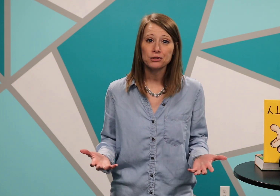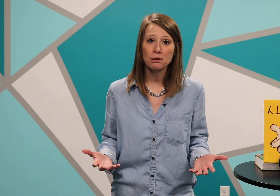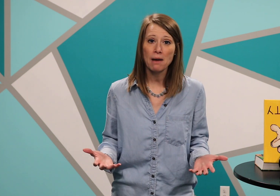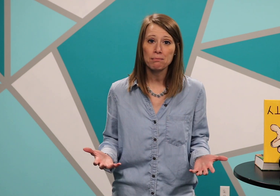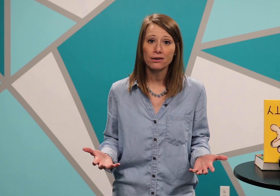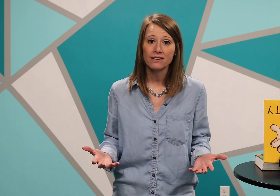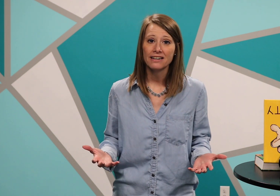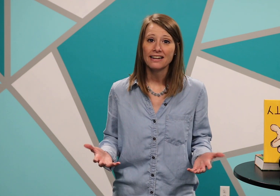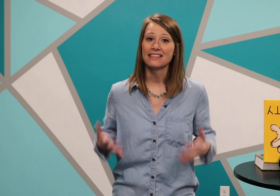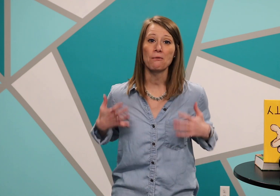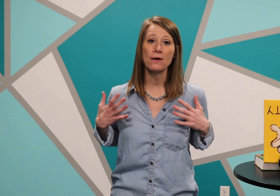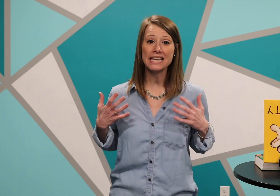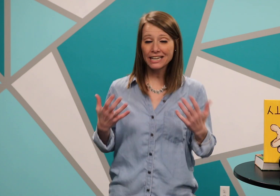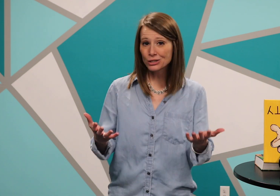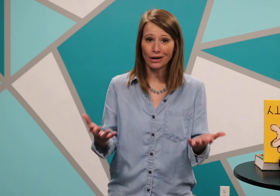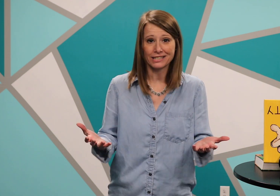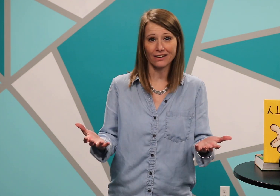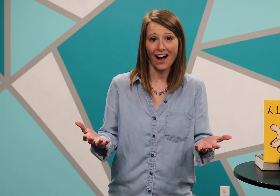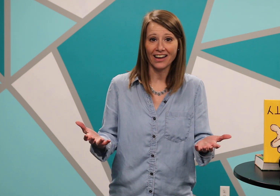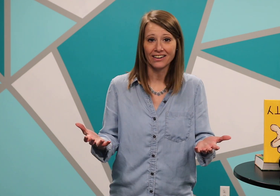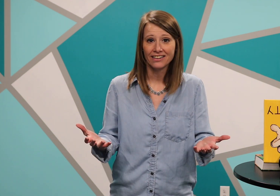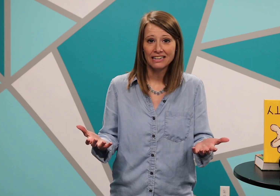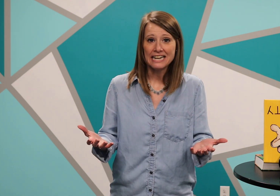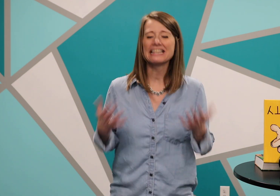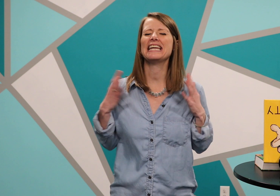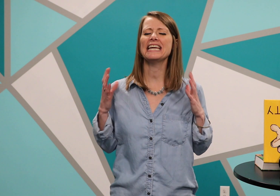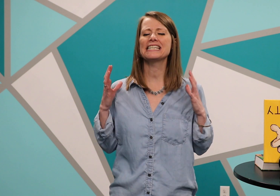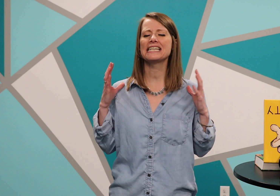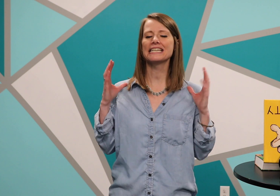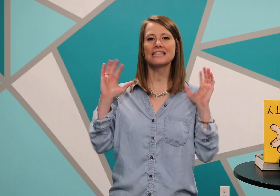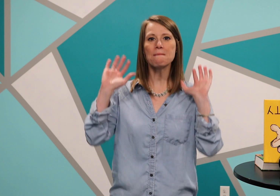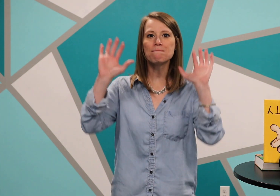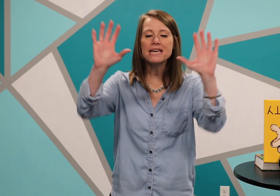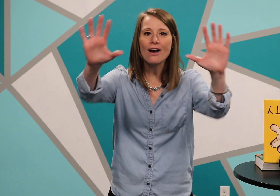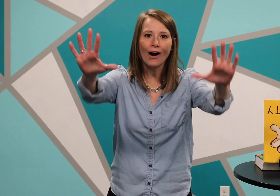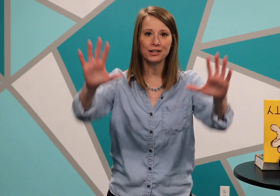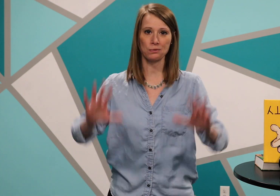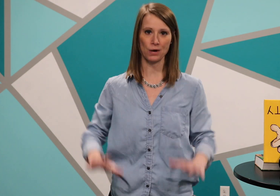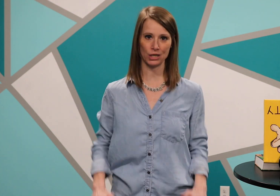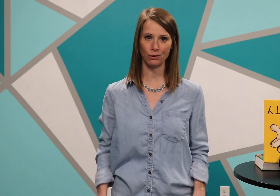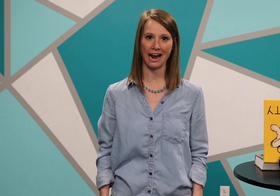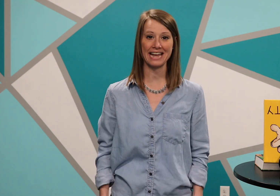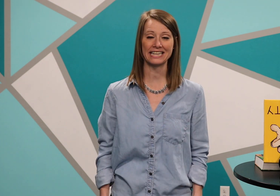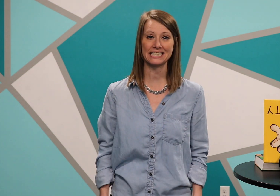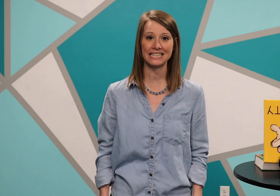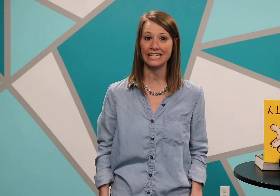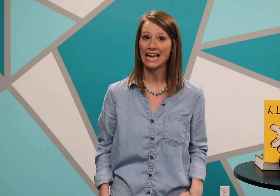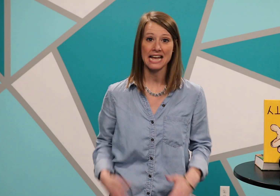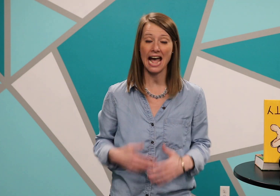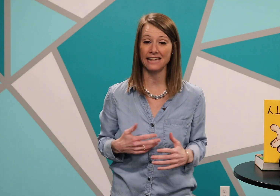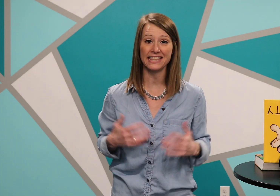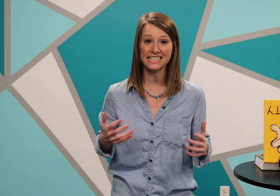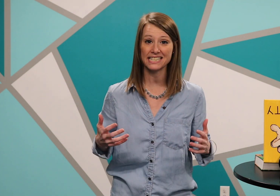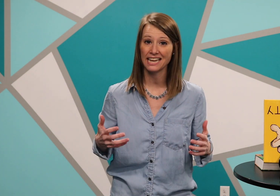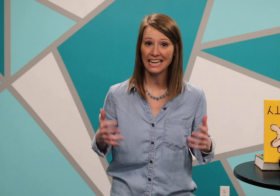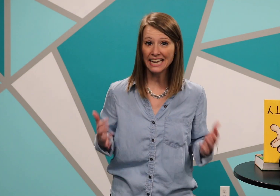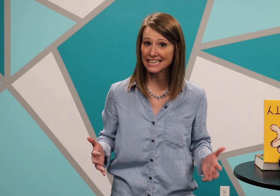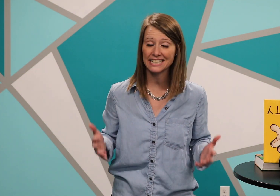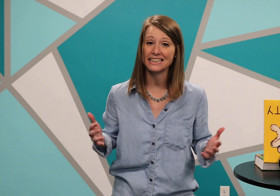to remember that we can trust God. that He sees beyond what you and I can see and this isn't